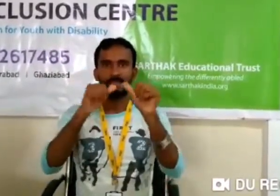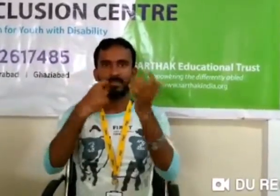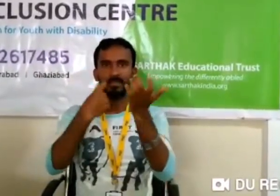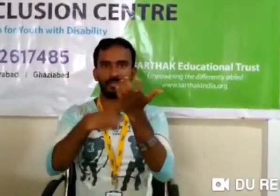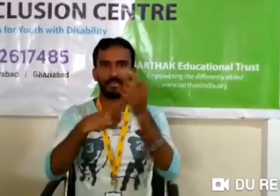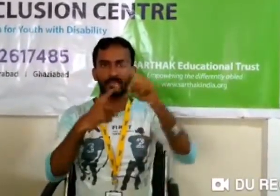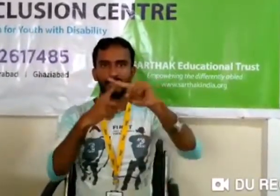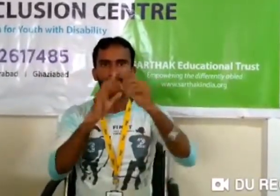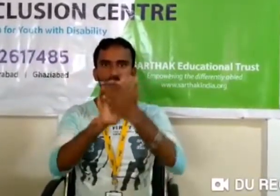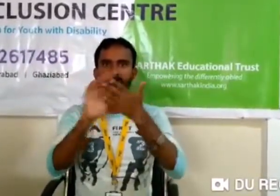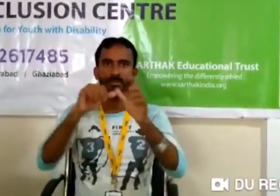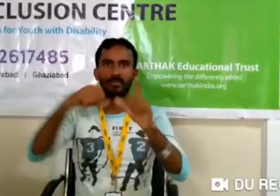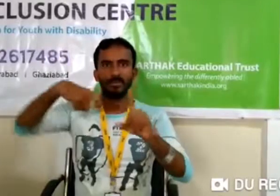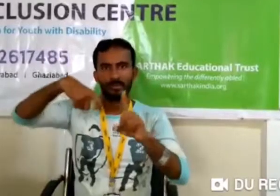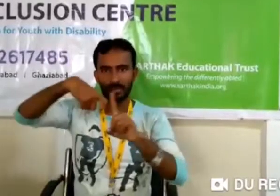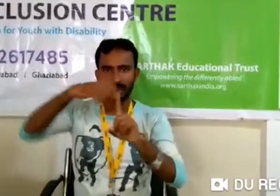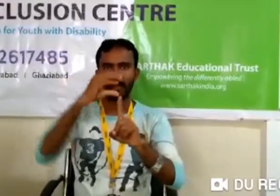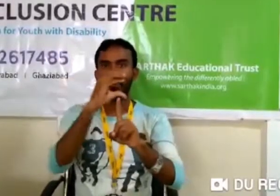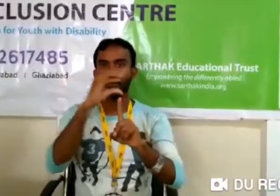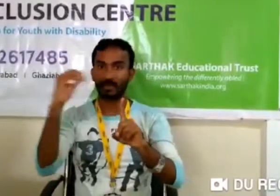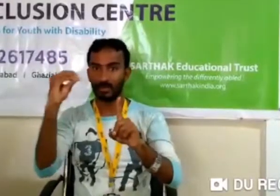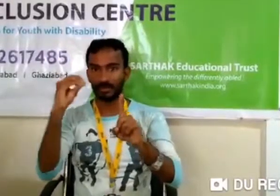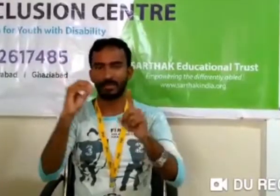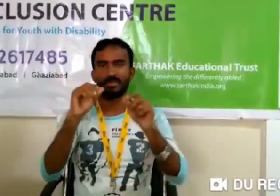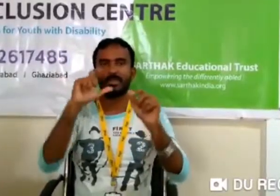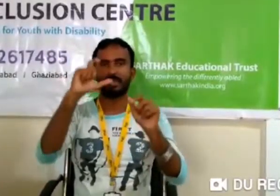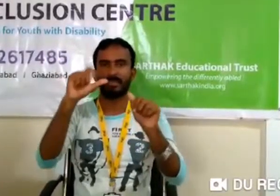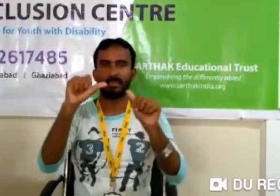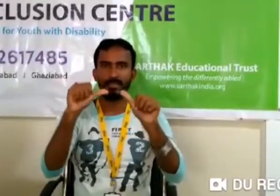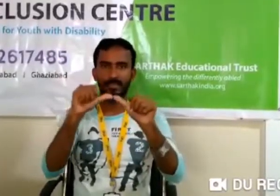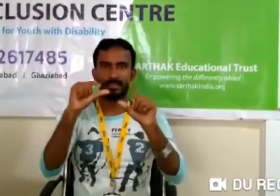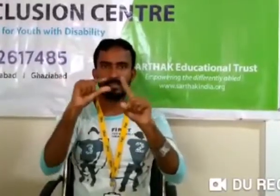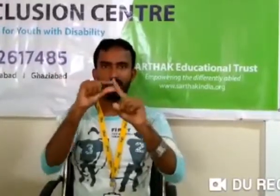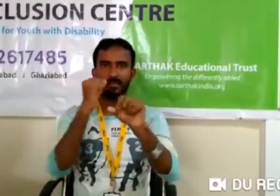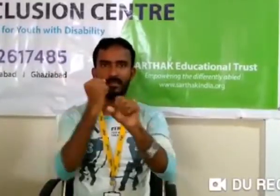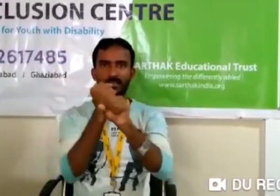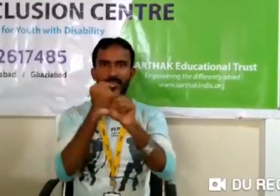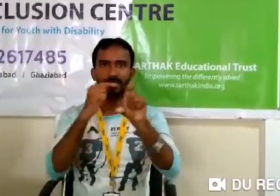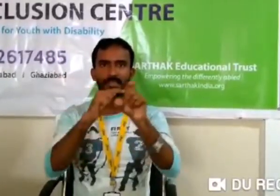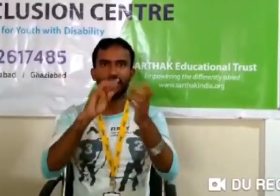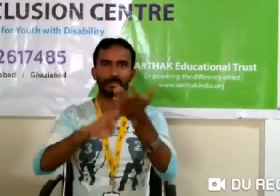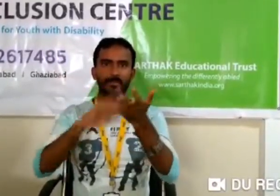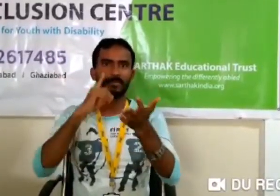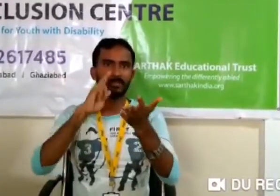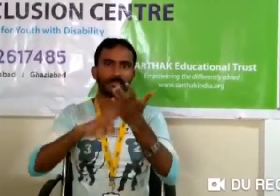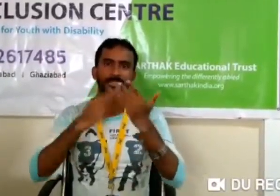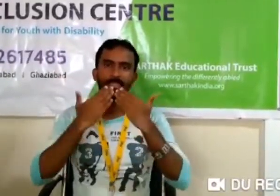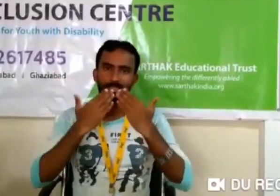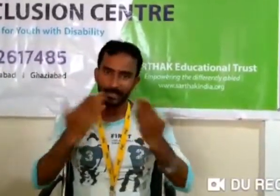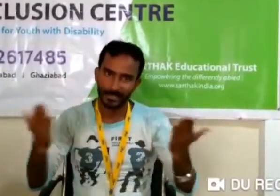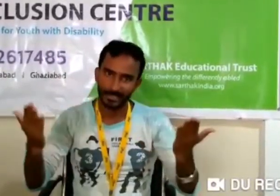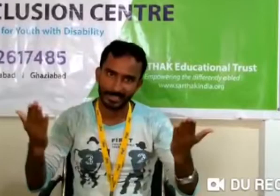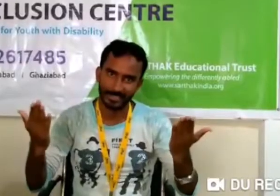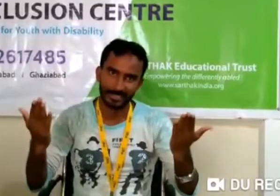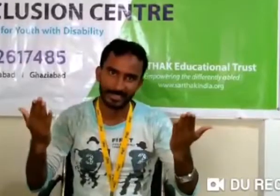Thank you very much to Sarthak and Capcham 9.